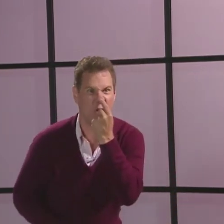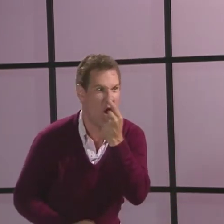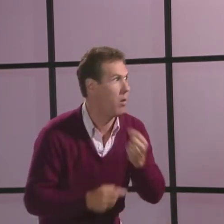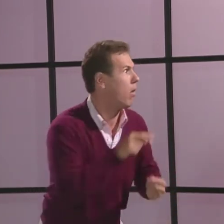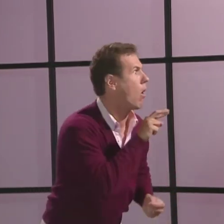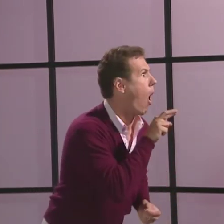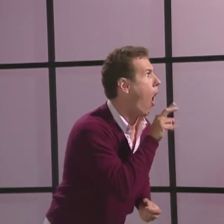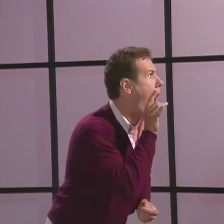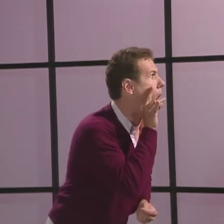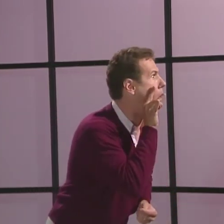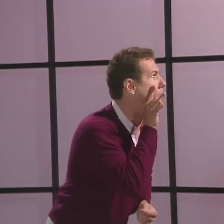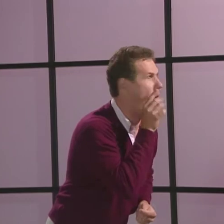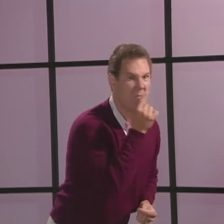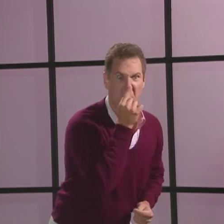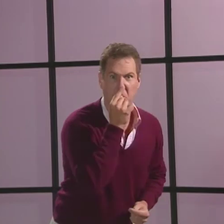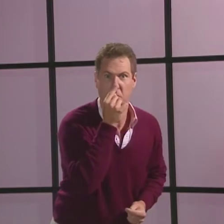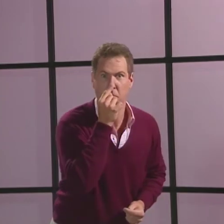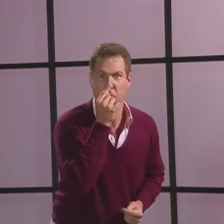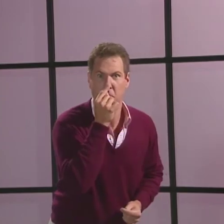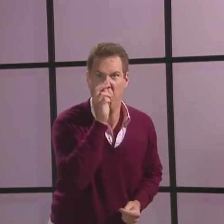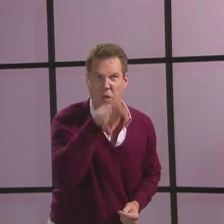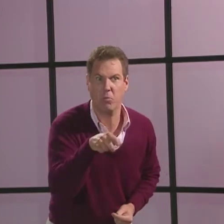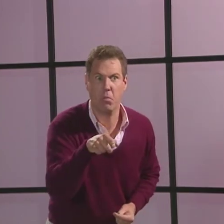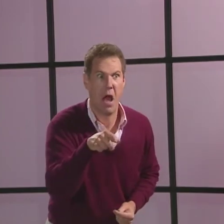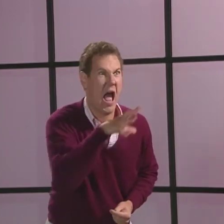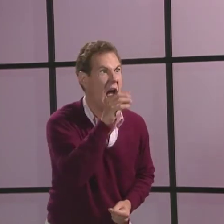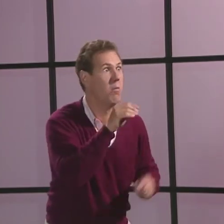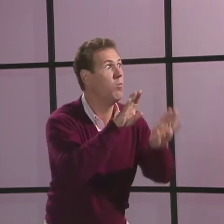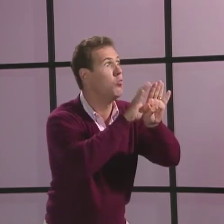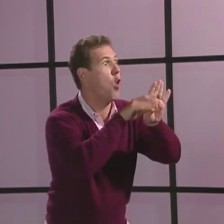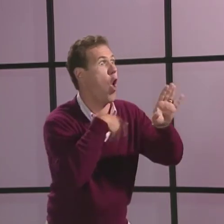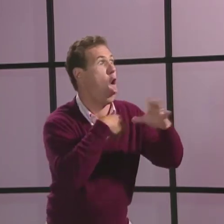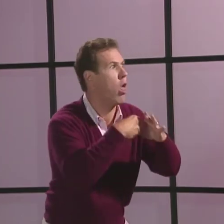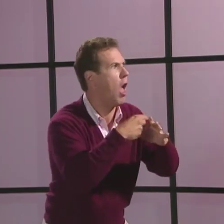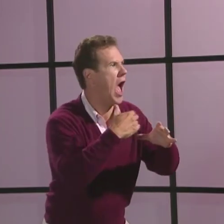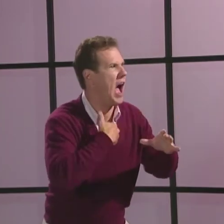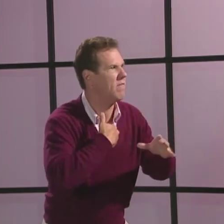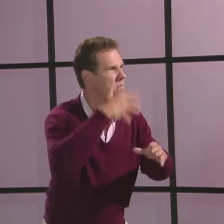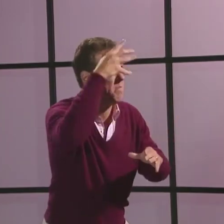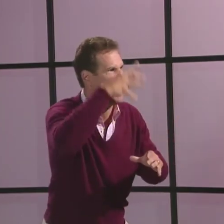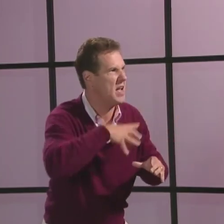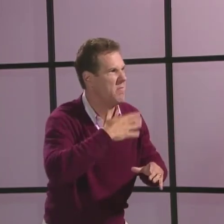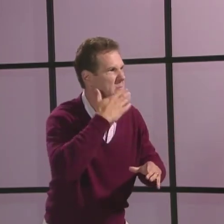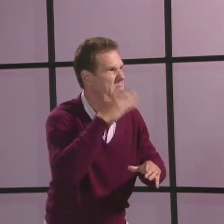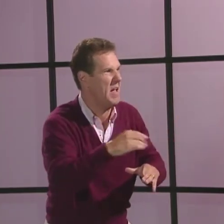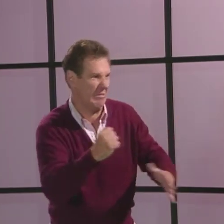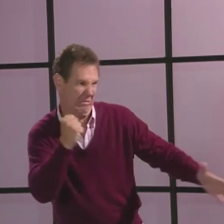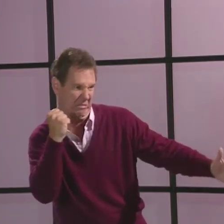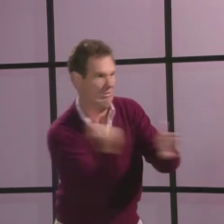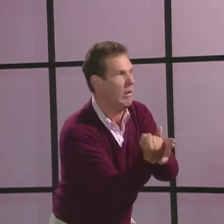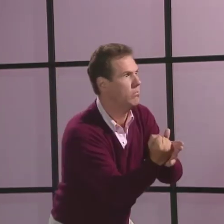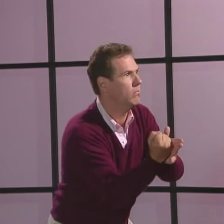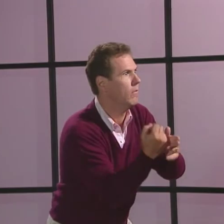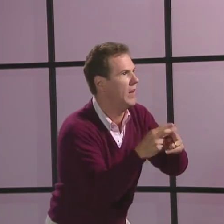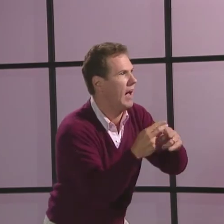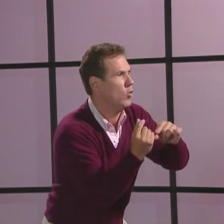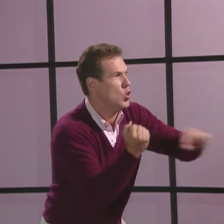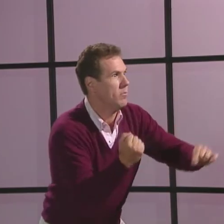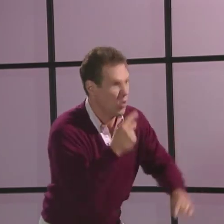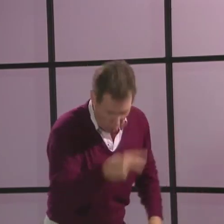behind the door, there was a man with a knife, and he stabbed me in the leg. Really, it was the dog who had bit the man, but he thought it was a